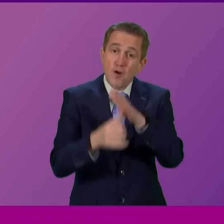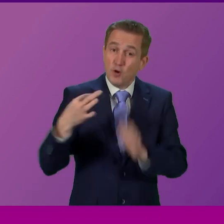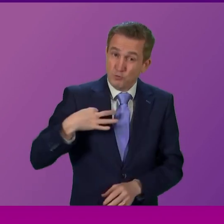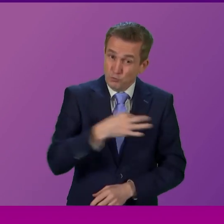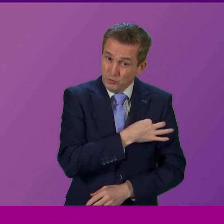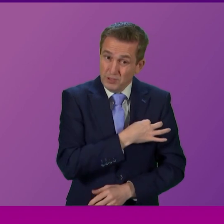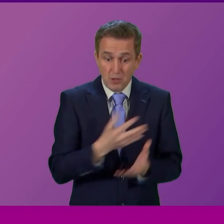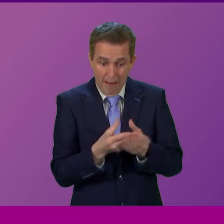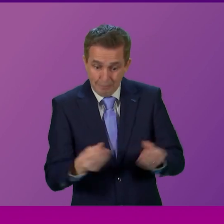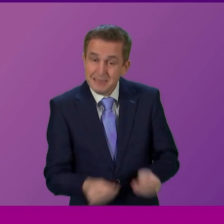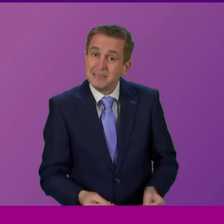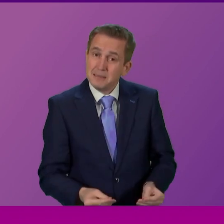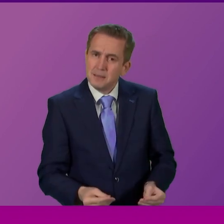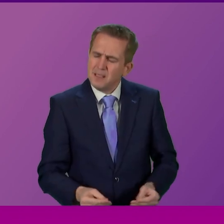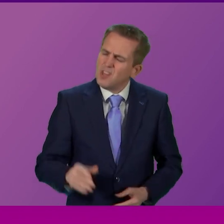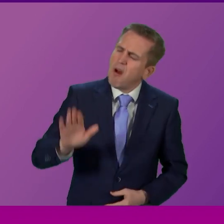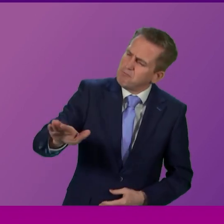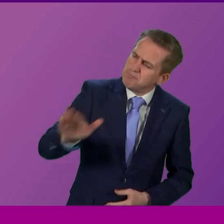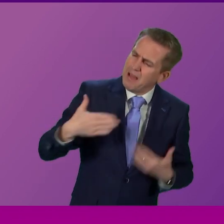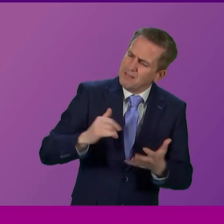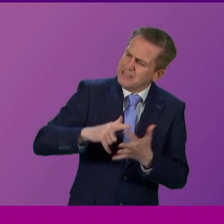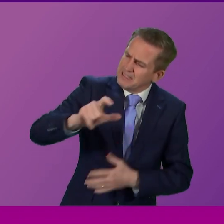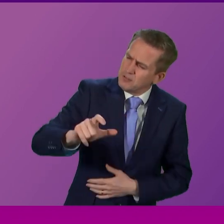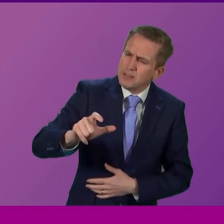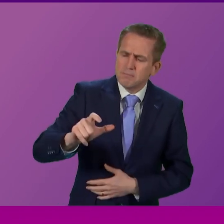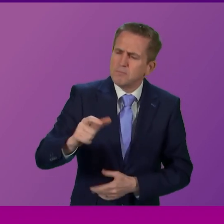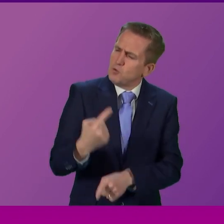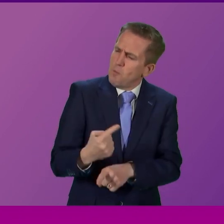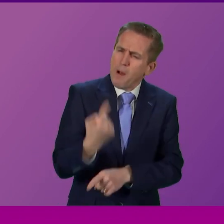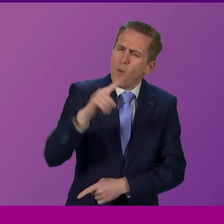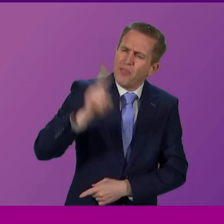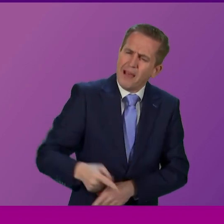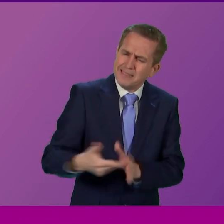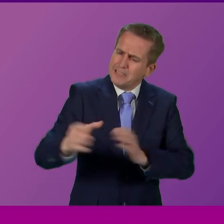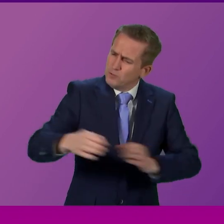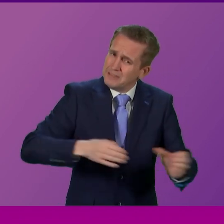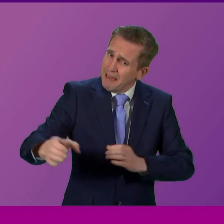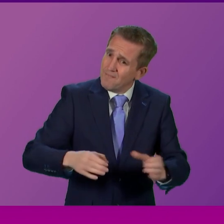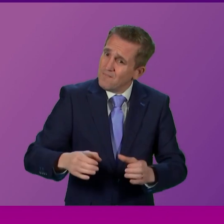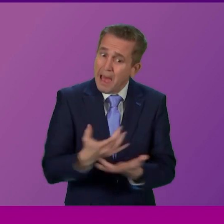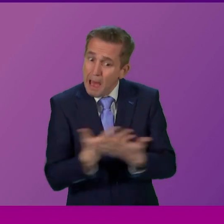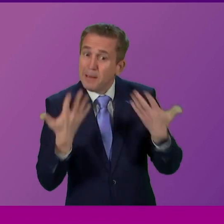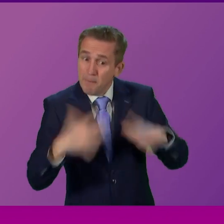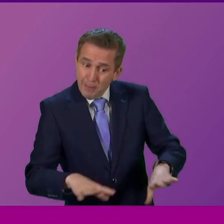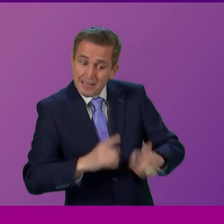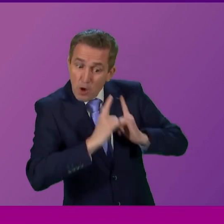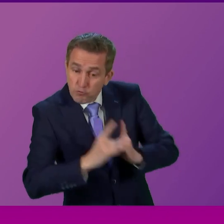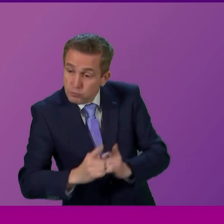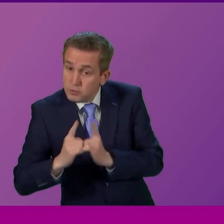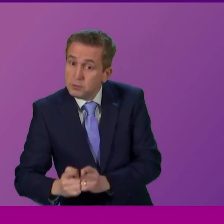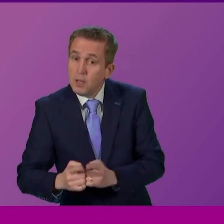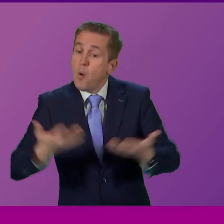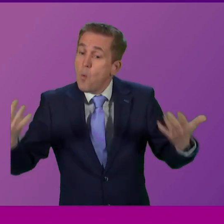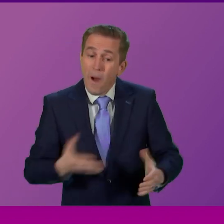empty. So let me ask the Health Secretary about the 1,000 additional staff. How many are actually in post and where are they